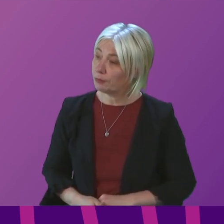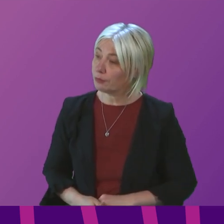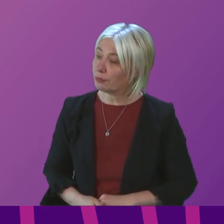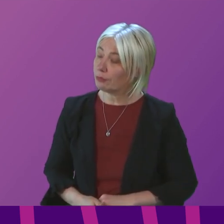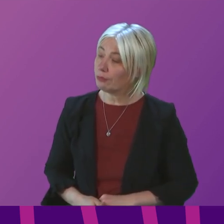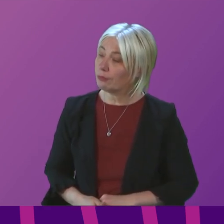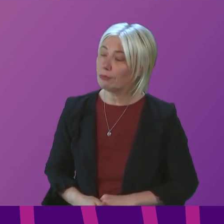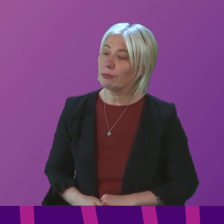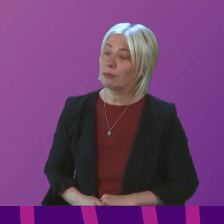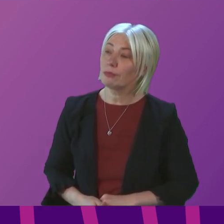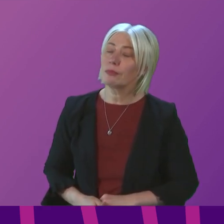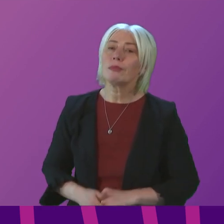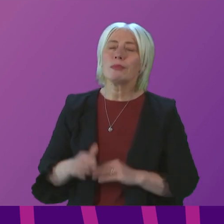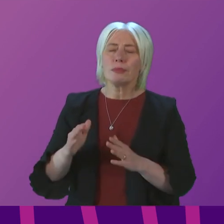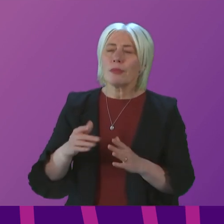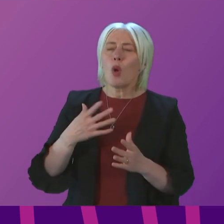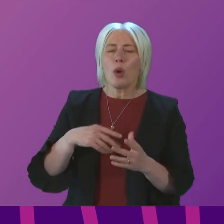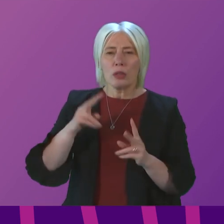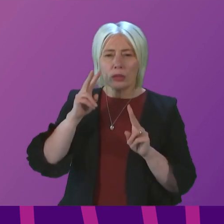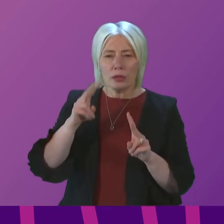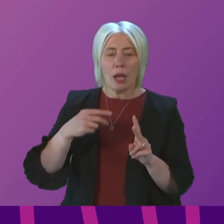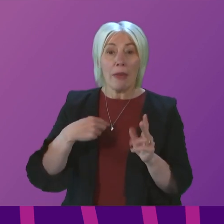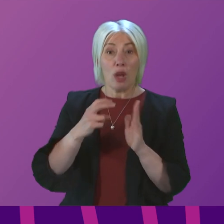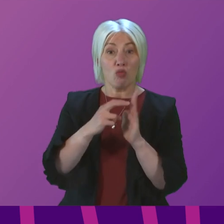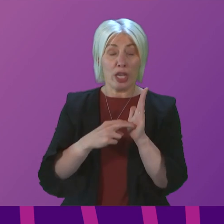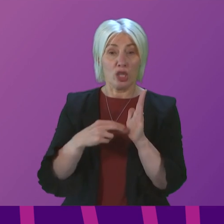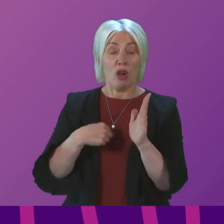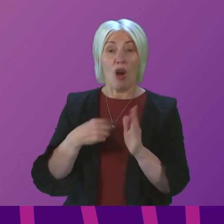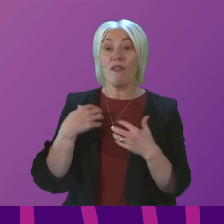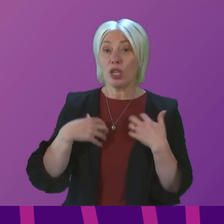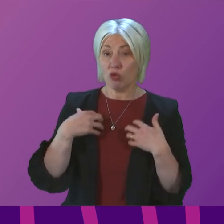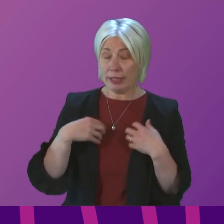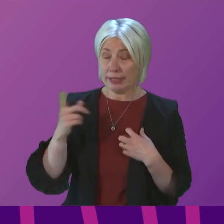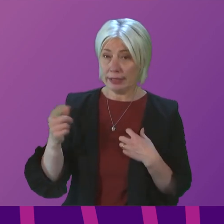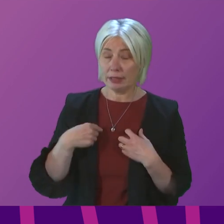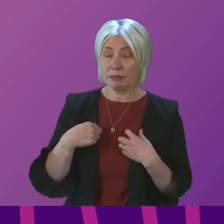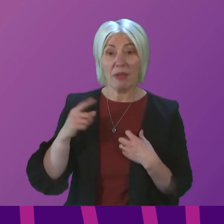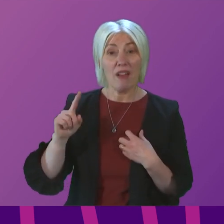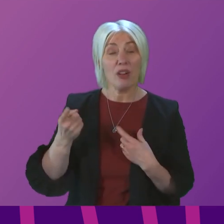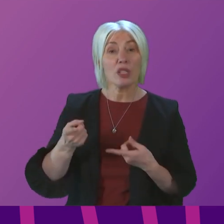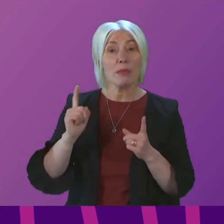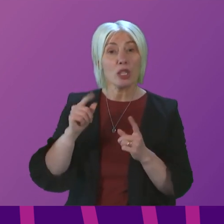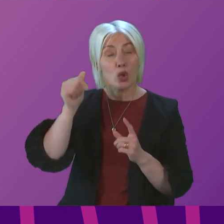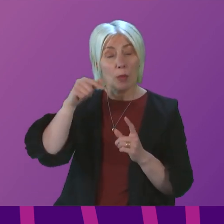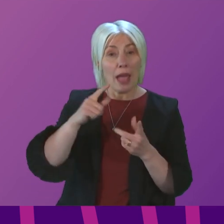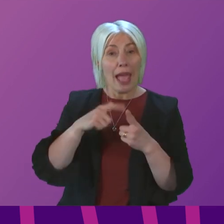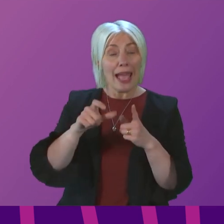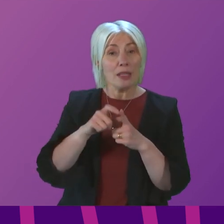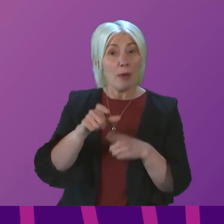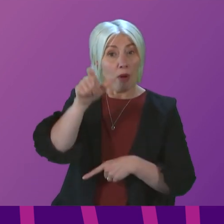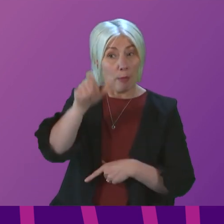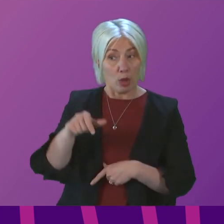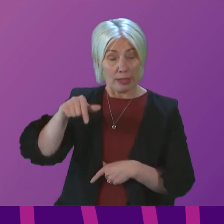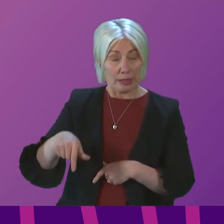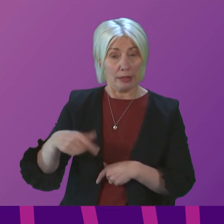Thank you, Presiding Officer. Can I draw members' attention to my register of interest? The First Minister may be aware of the story of Edinburgh resident Callum